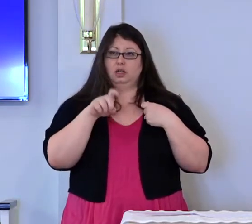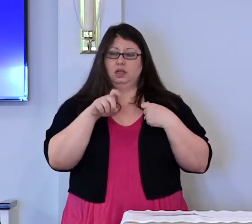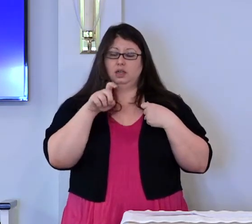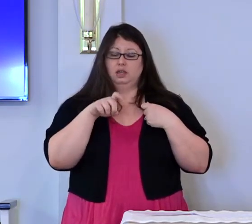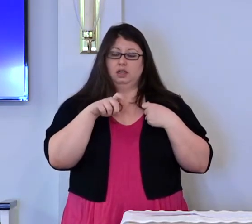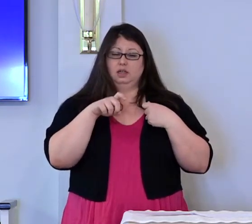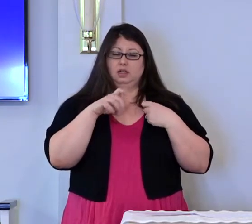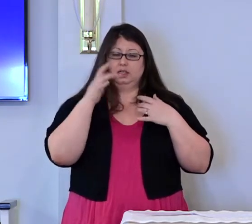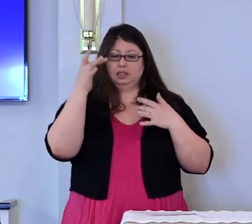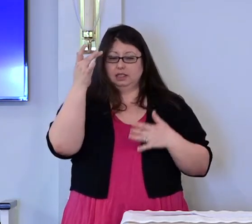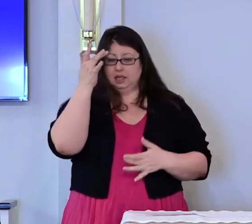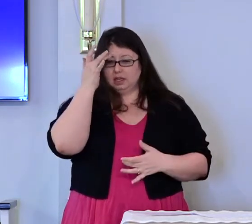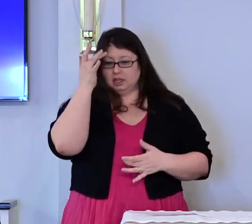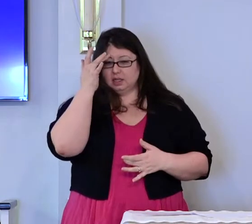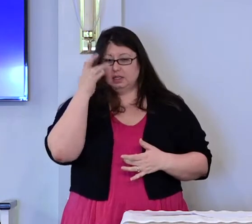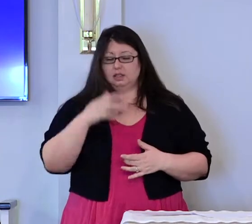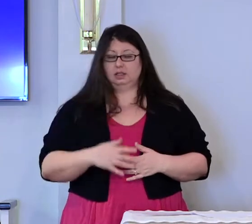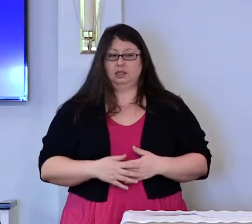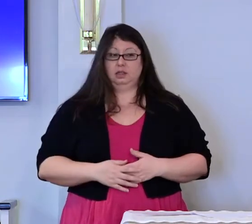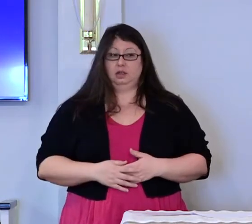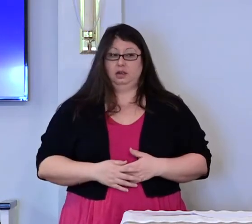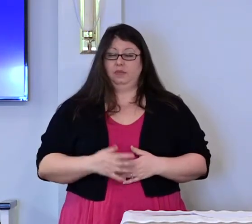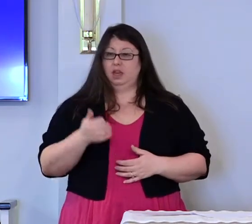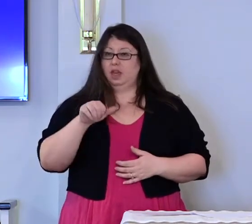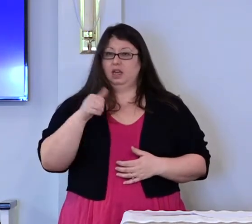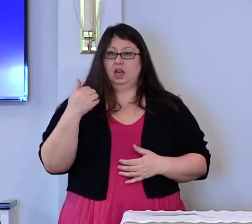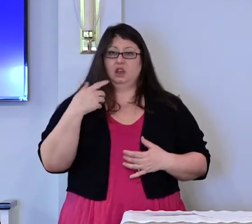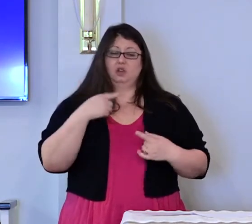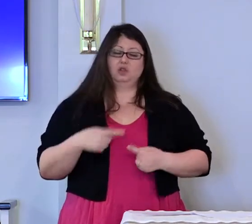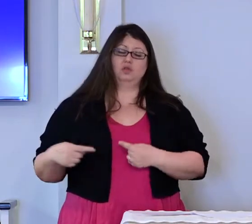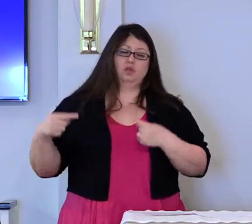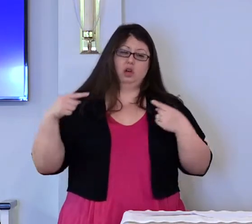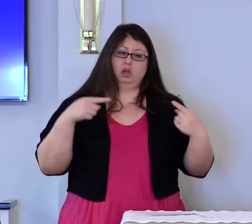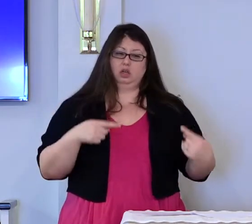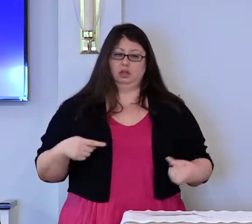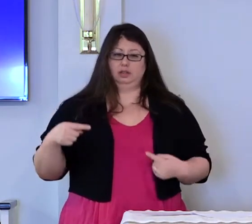sickness or any other struggle.